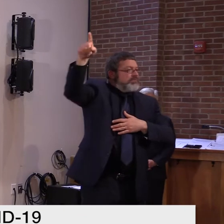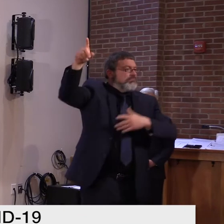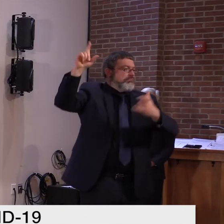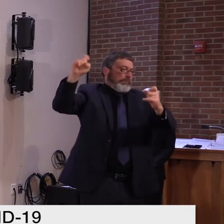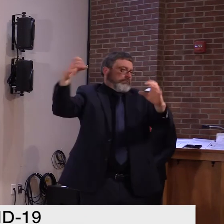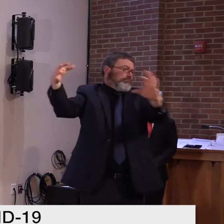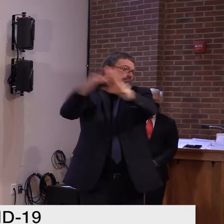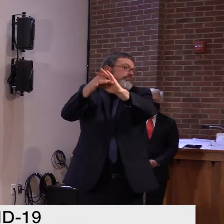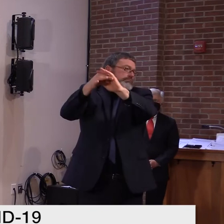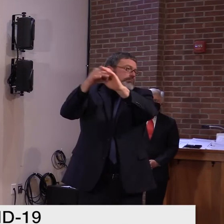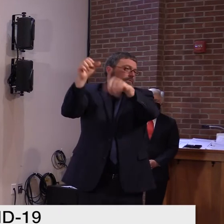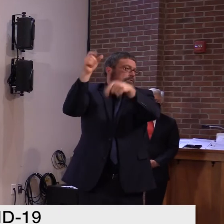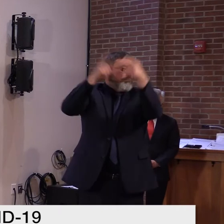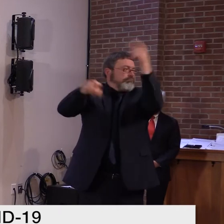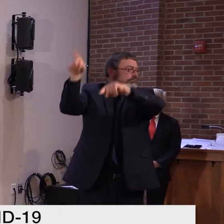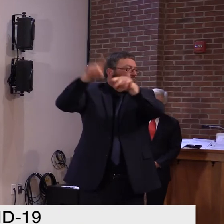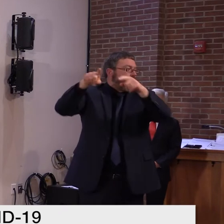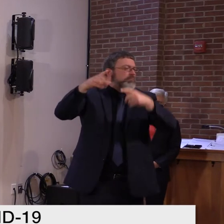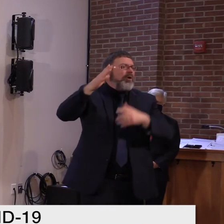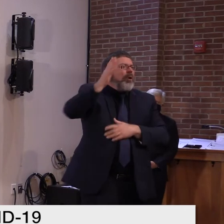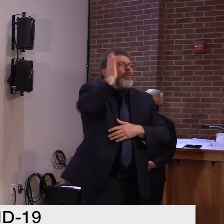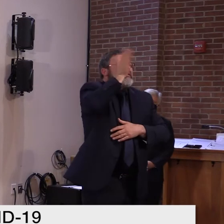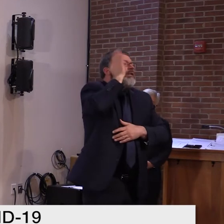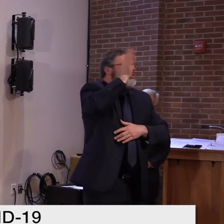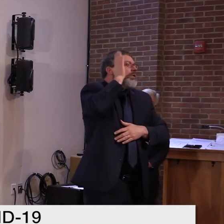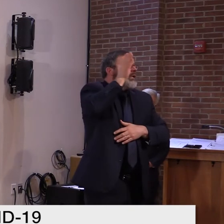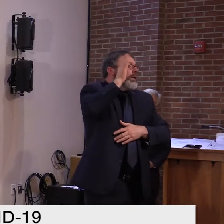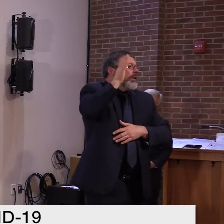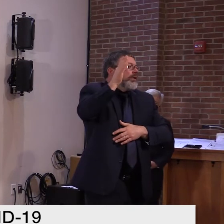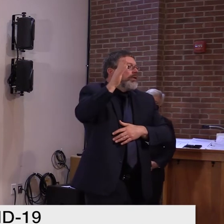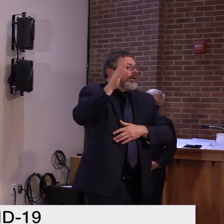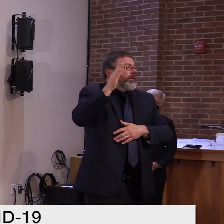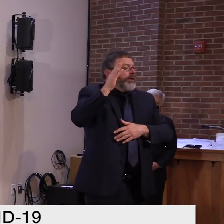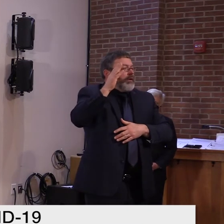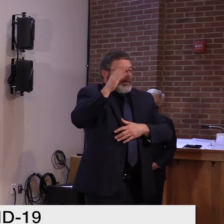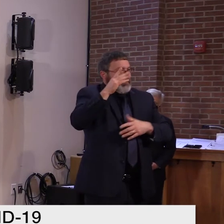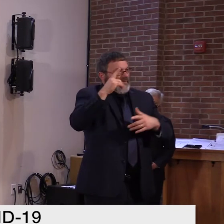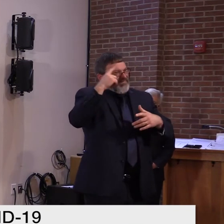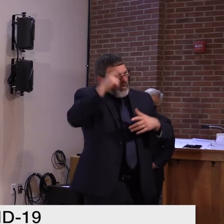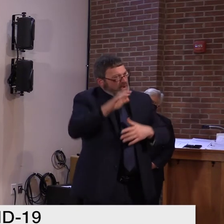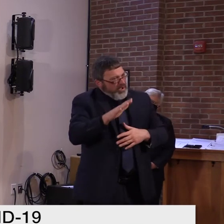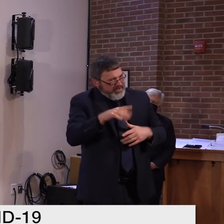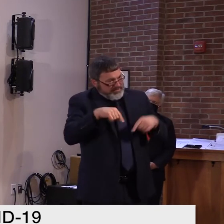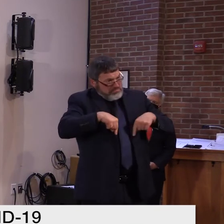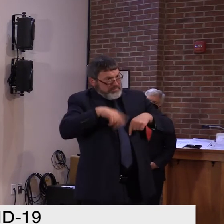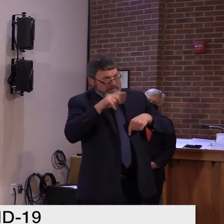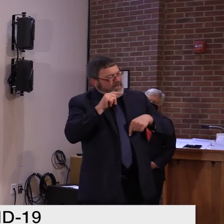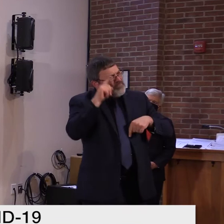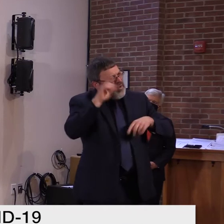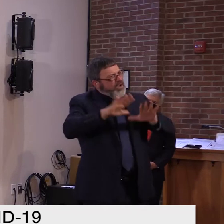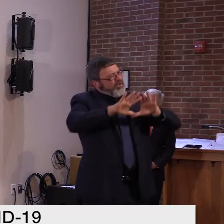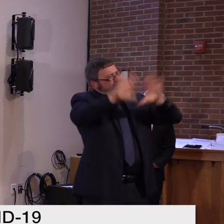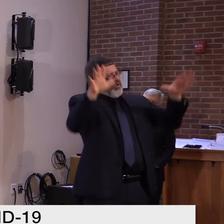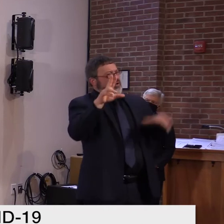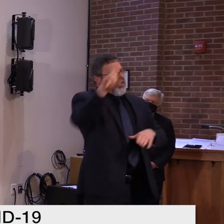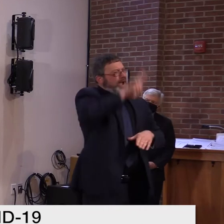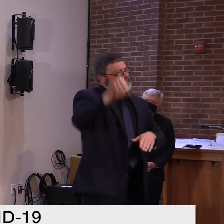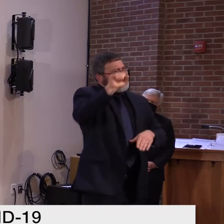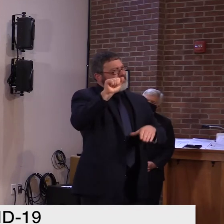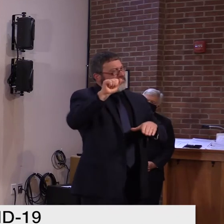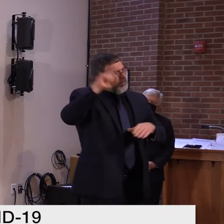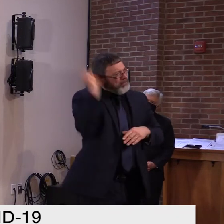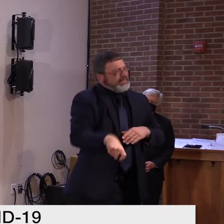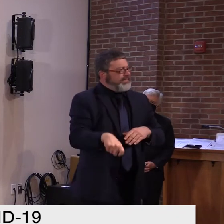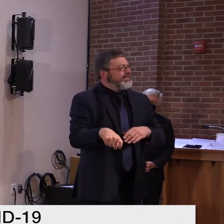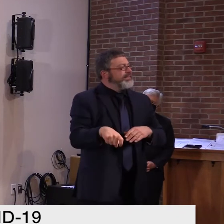all need it, all states need this. But I also want to remind everyone that just because the president is